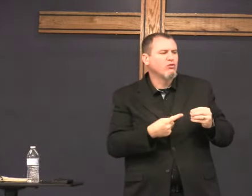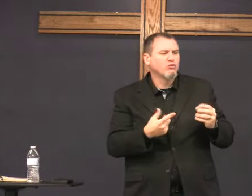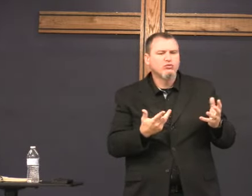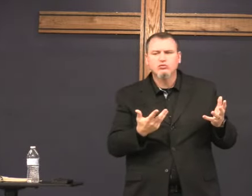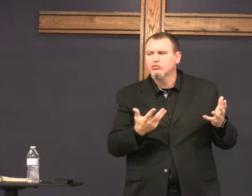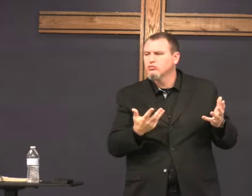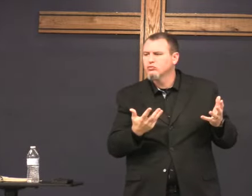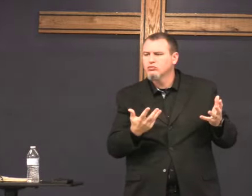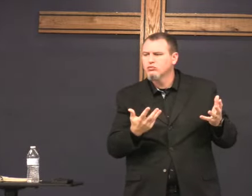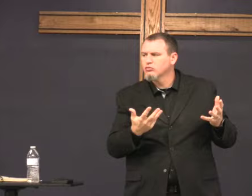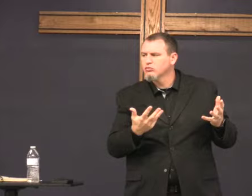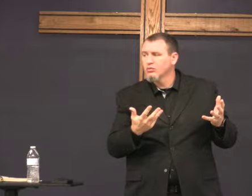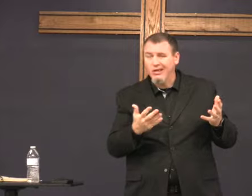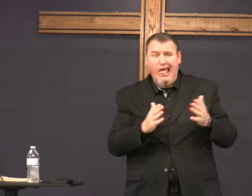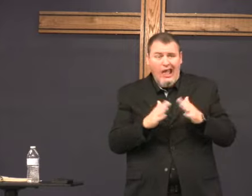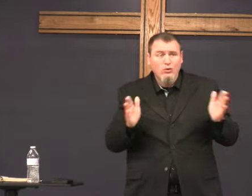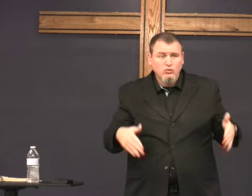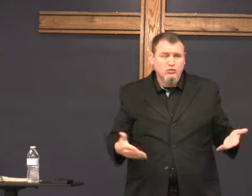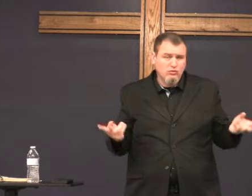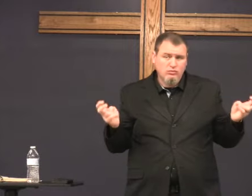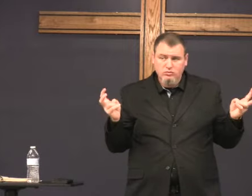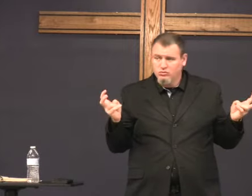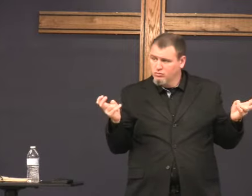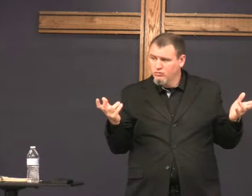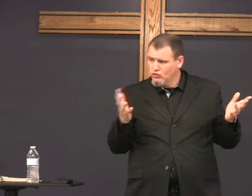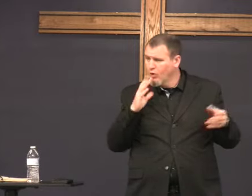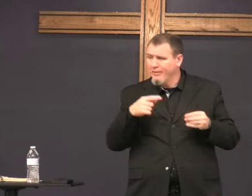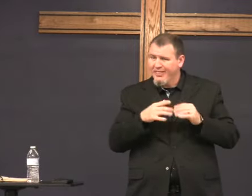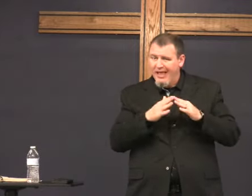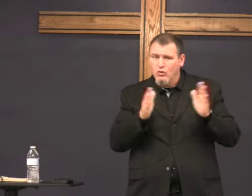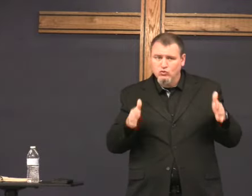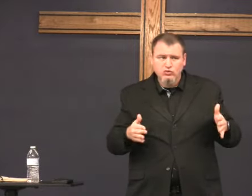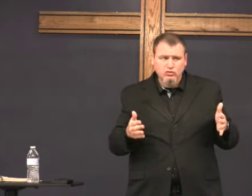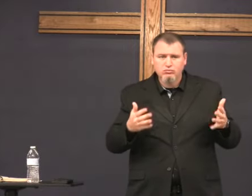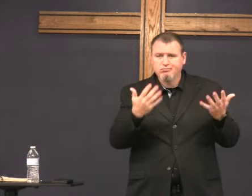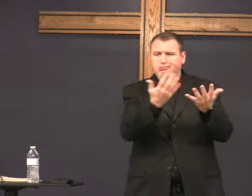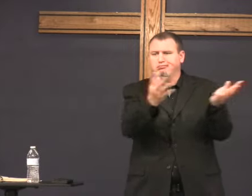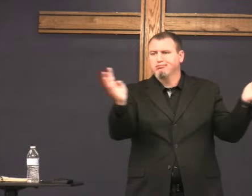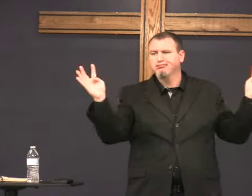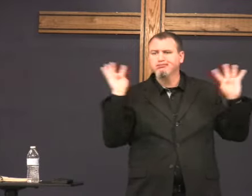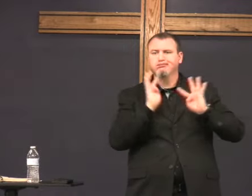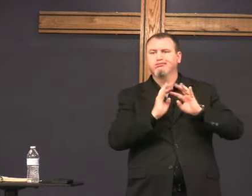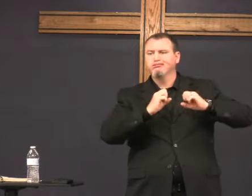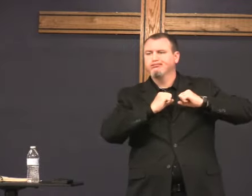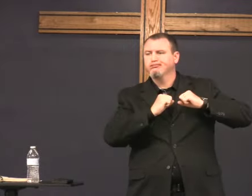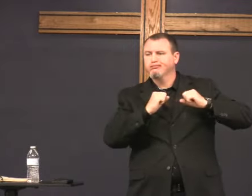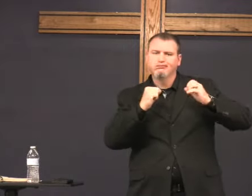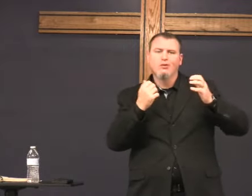what are we talking about? who? a house he's talking about a house a